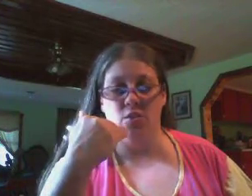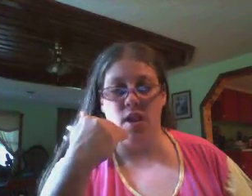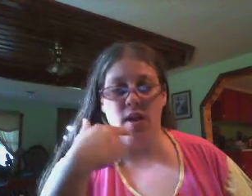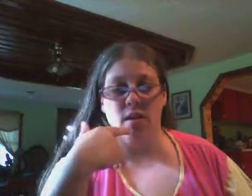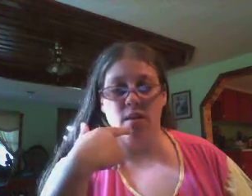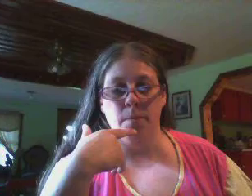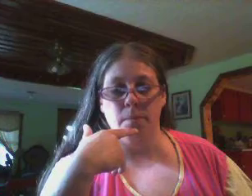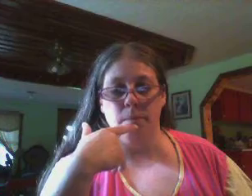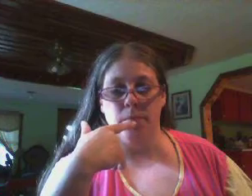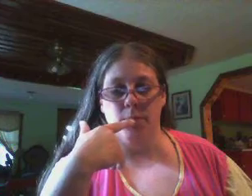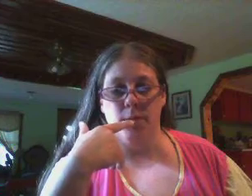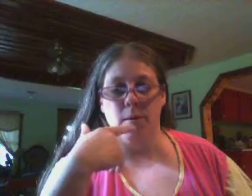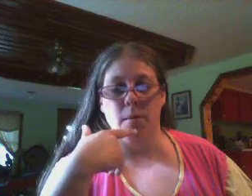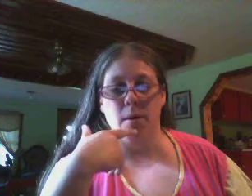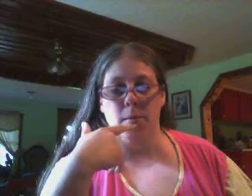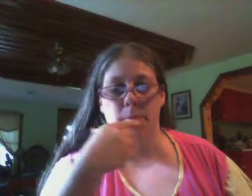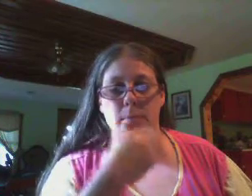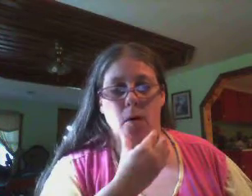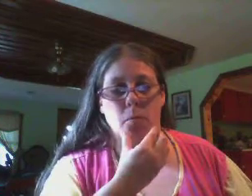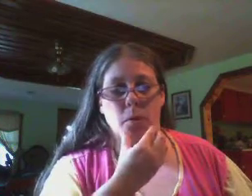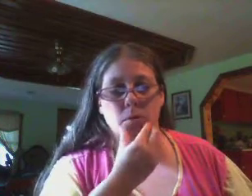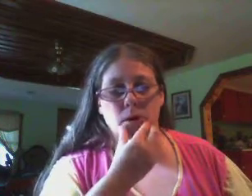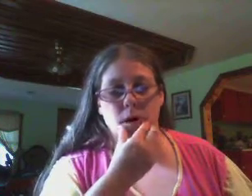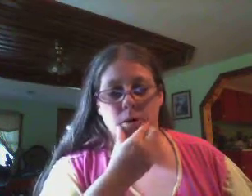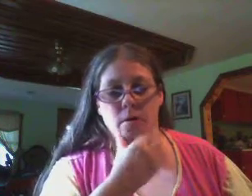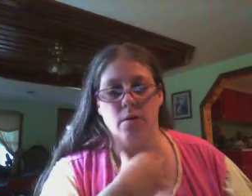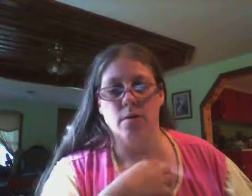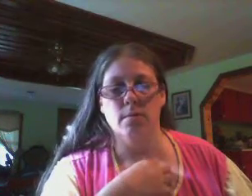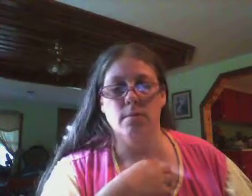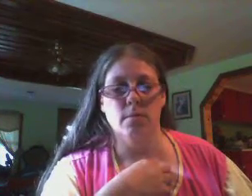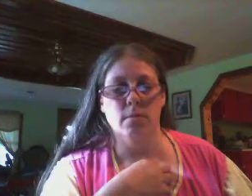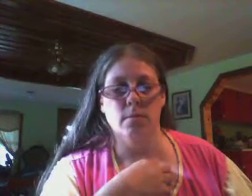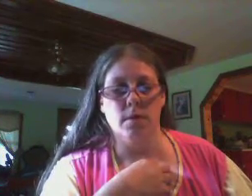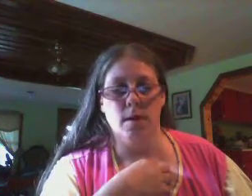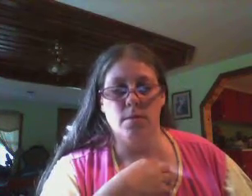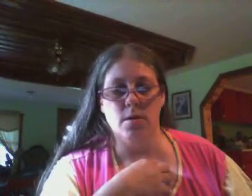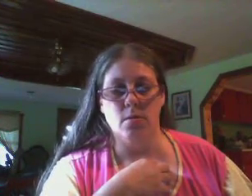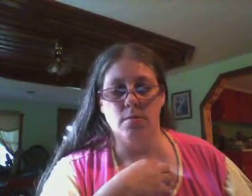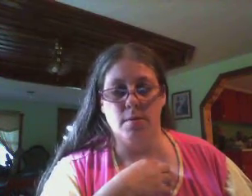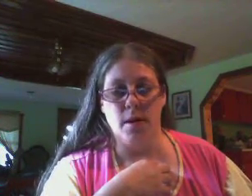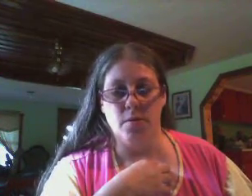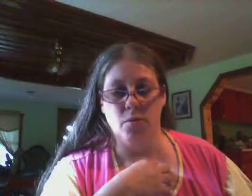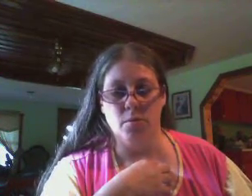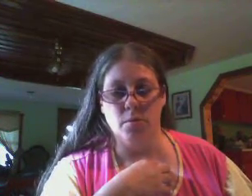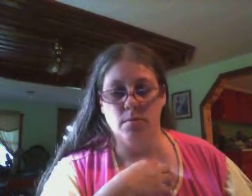looks like, that my bottom lip is all poked out here, don't it? And I'm just holding my mouth normal.